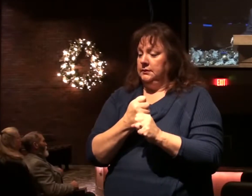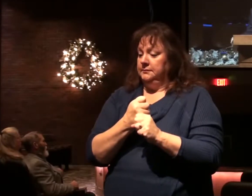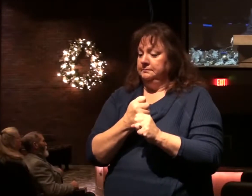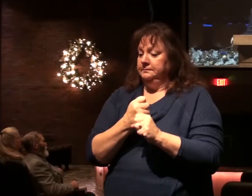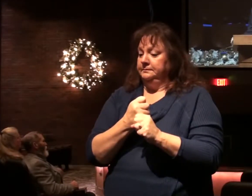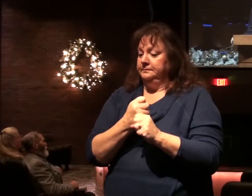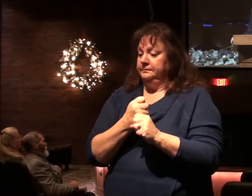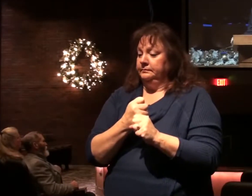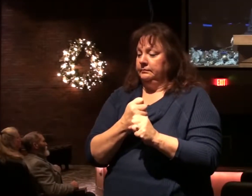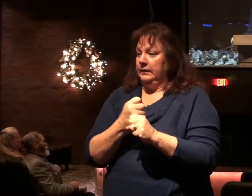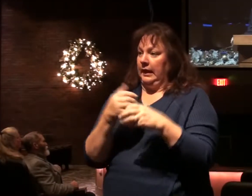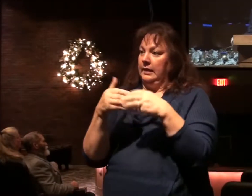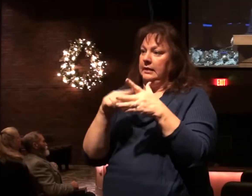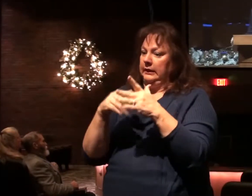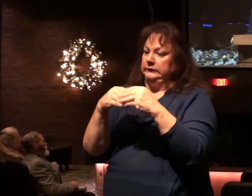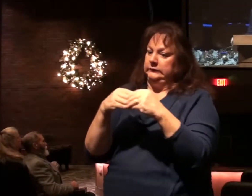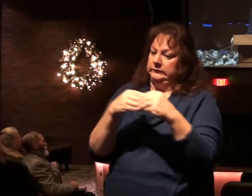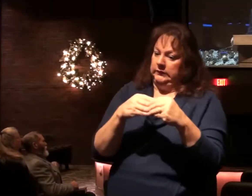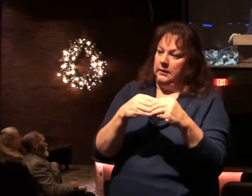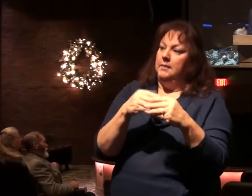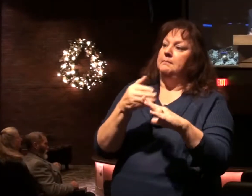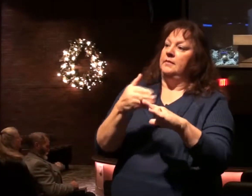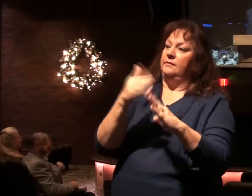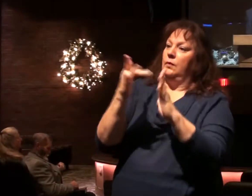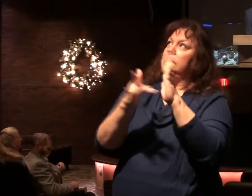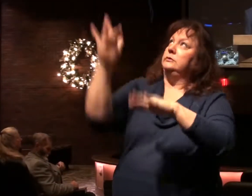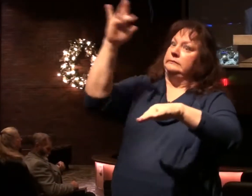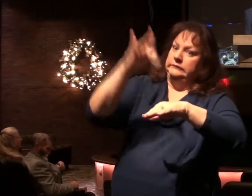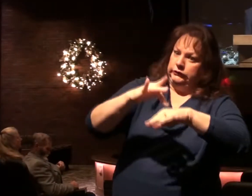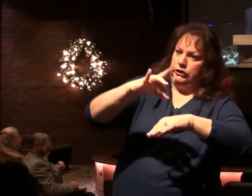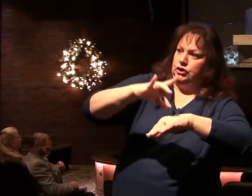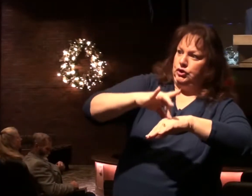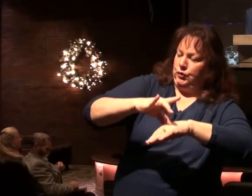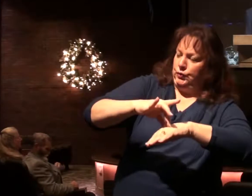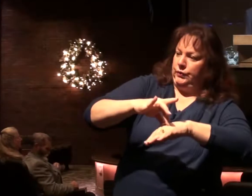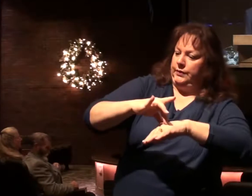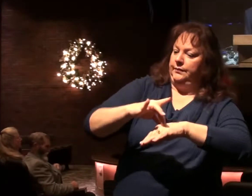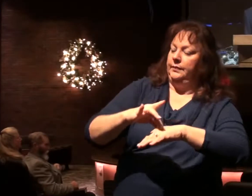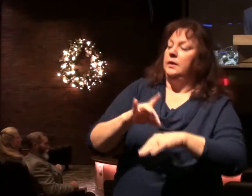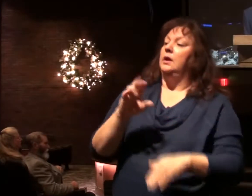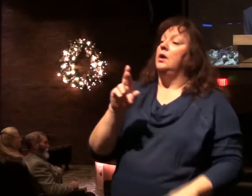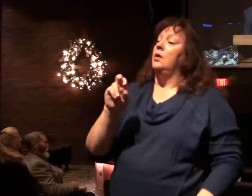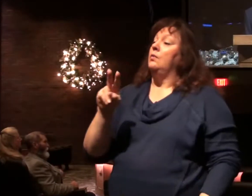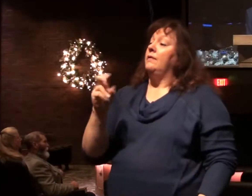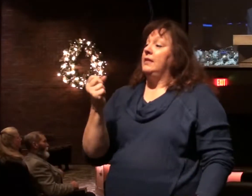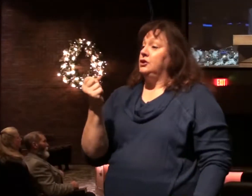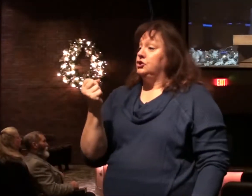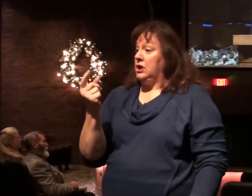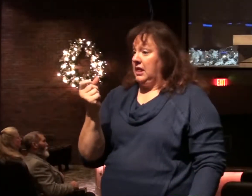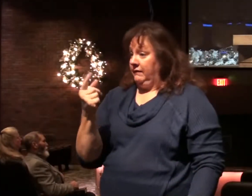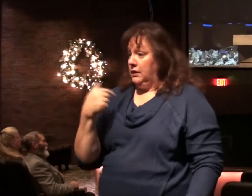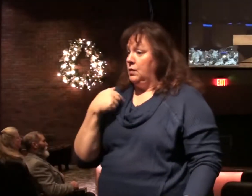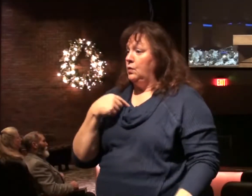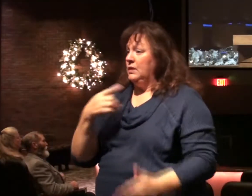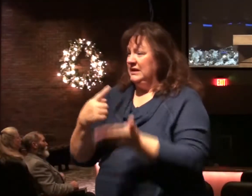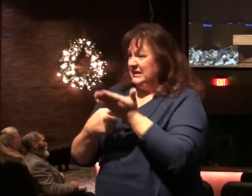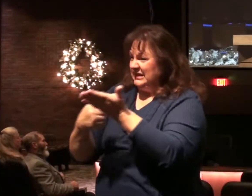lead us into the return of Christ to earth. We talked in chapter 11 about